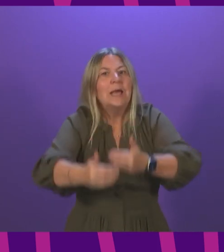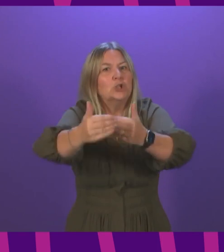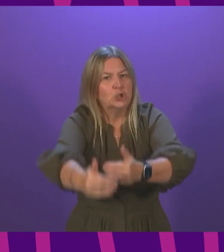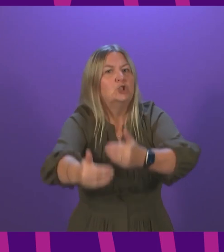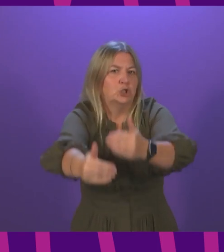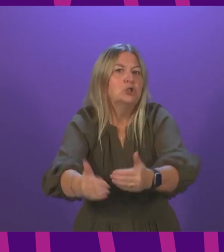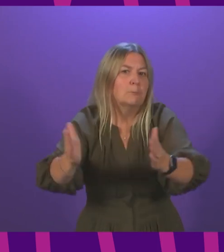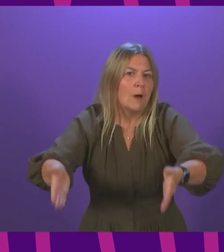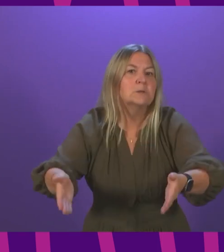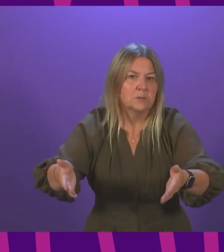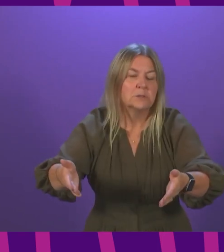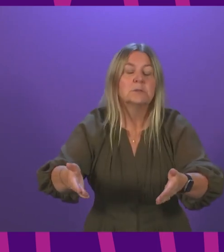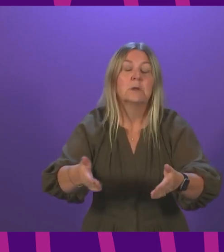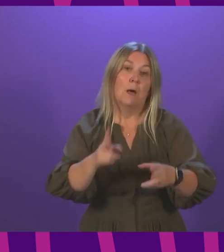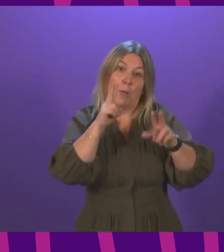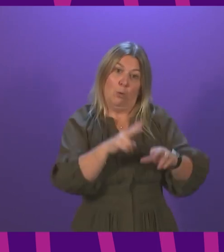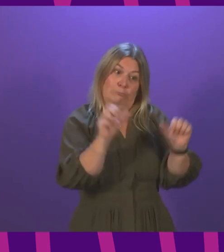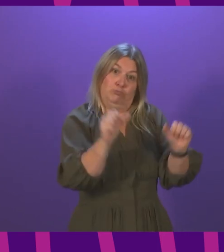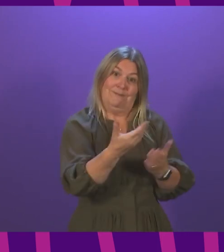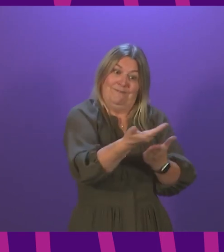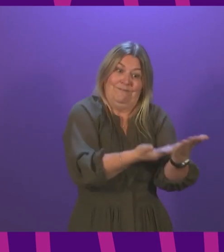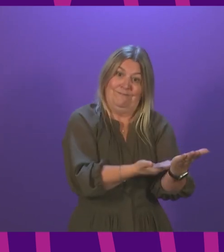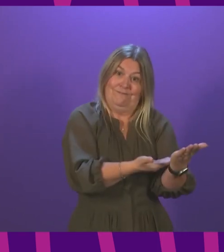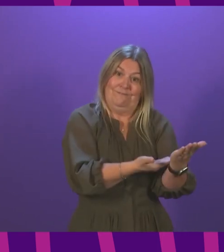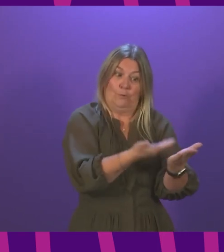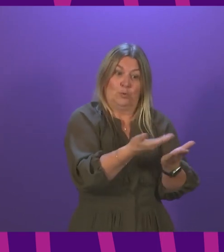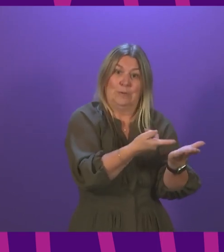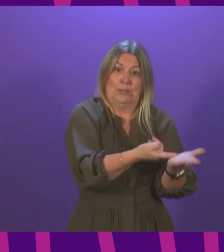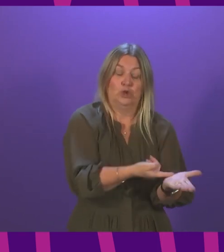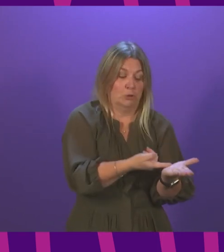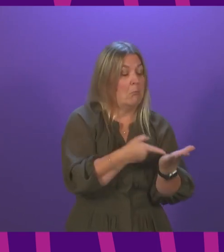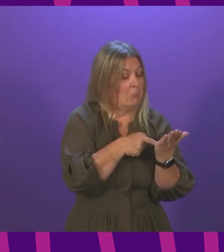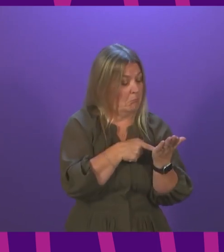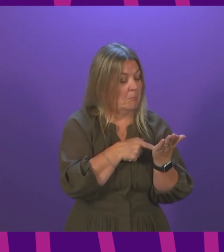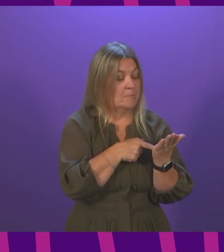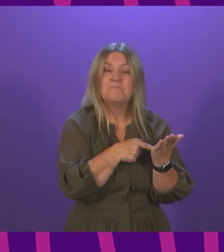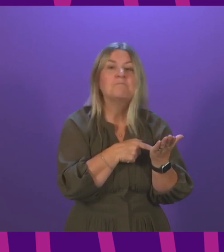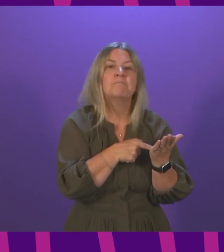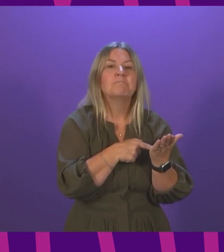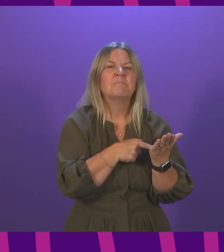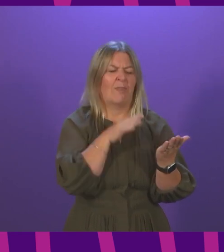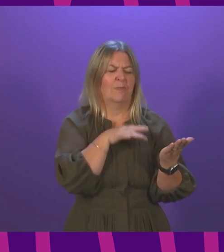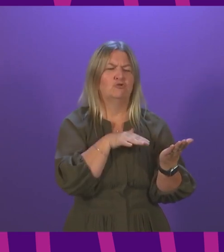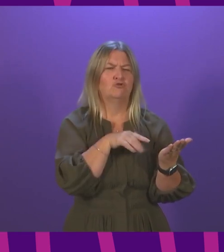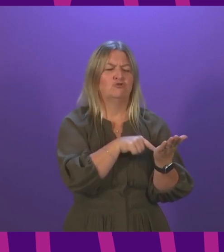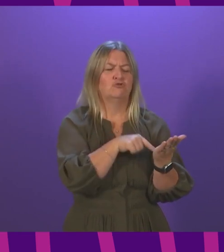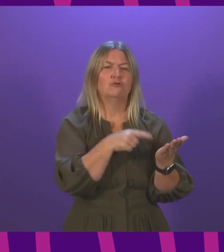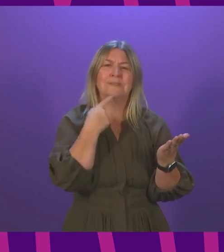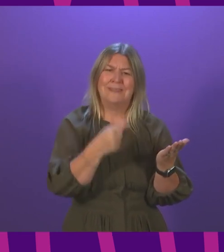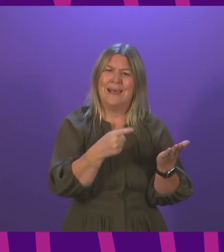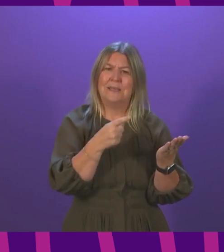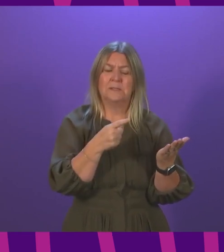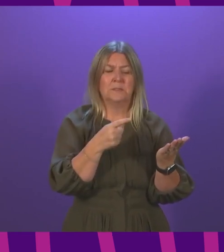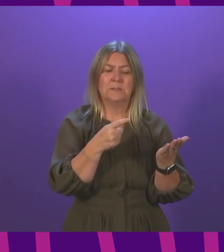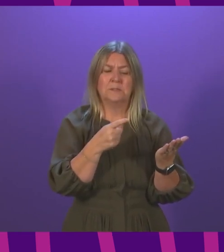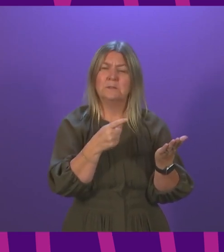Having looked briefly at the document that was sent to me this morning, it does not appear on the face of it to suggest anything